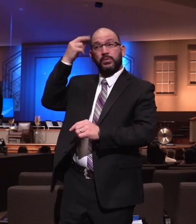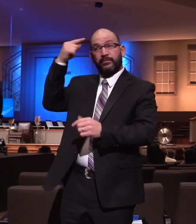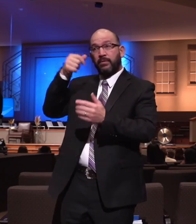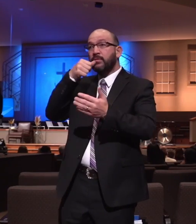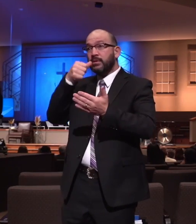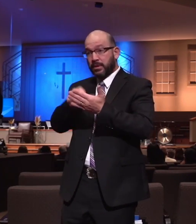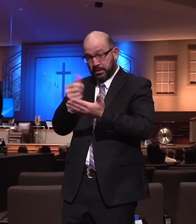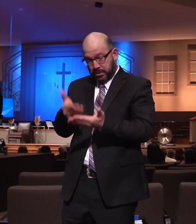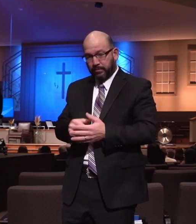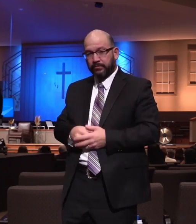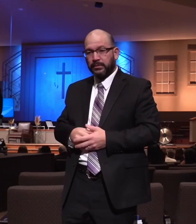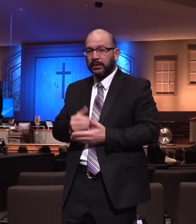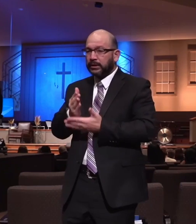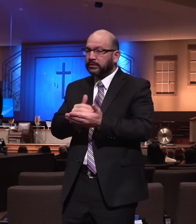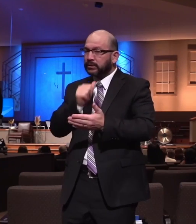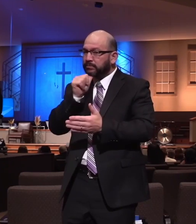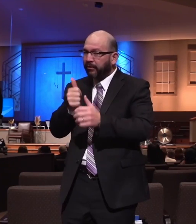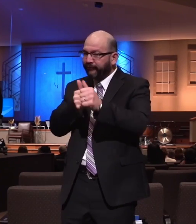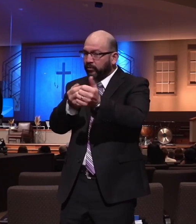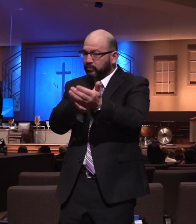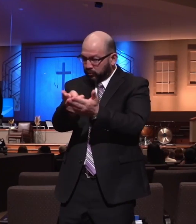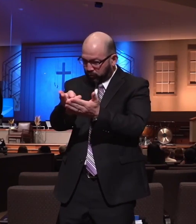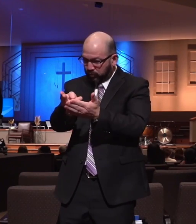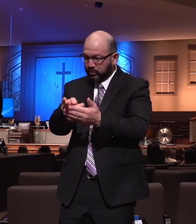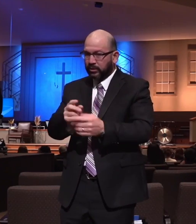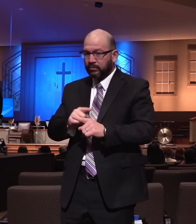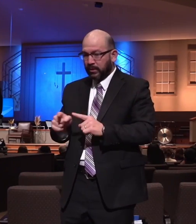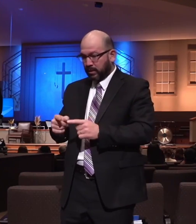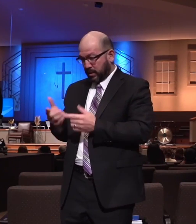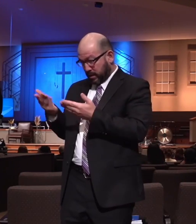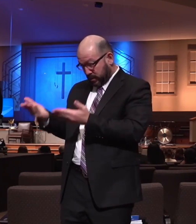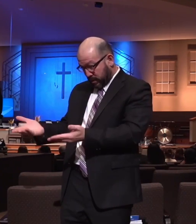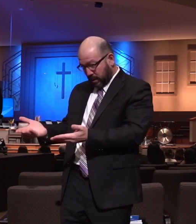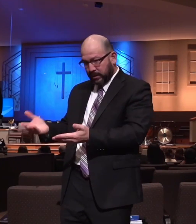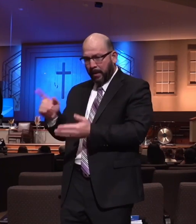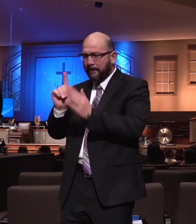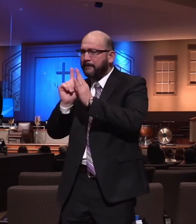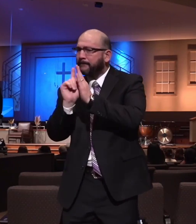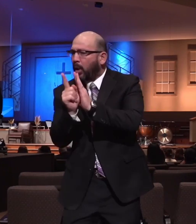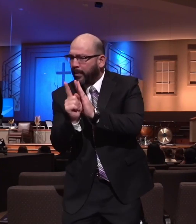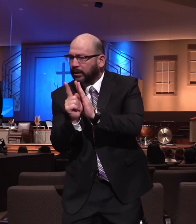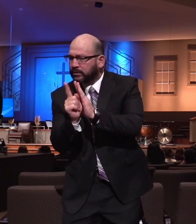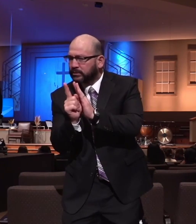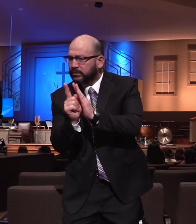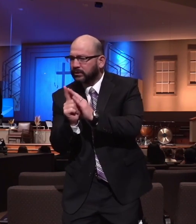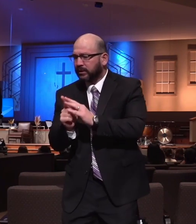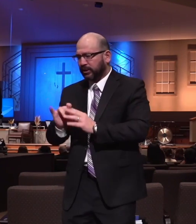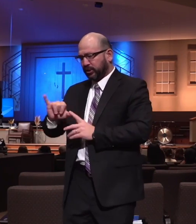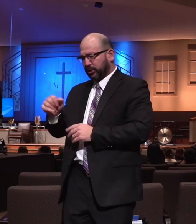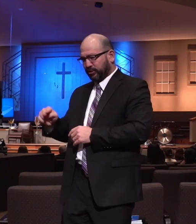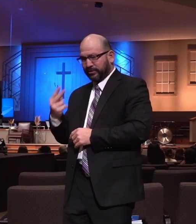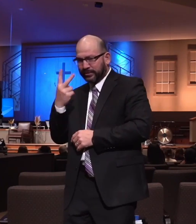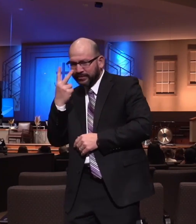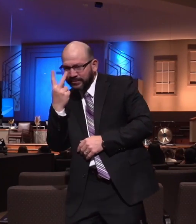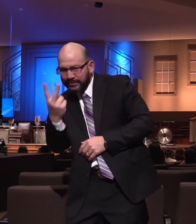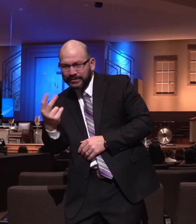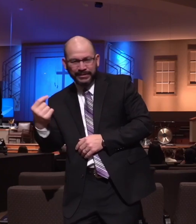some were not walking according to the truth. But with respect to this moment, with respect to what he had recently heard or seen at